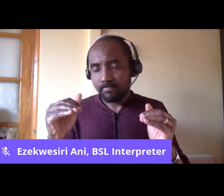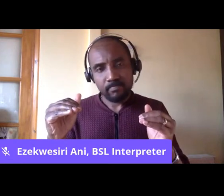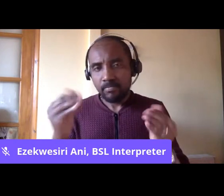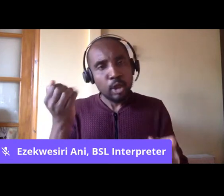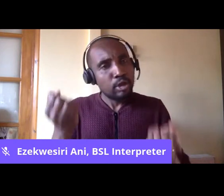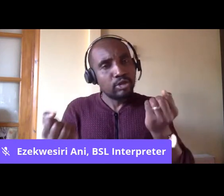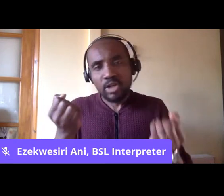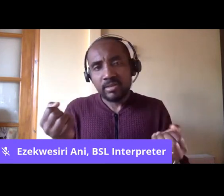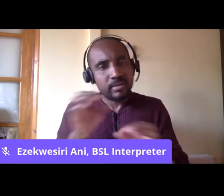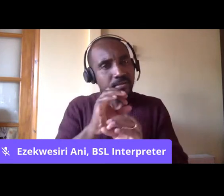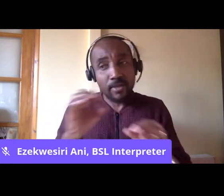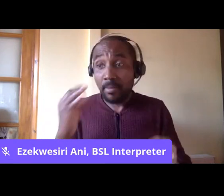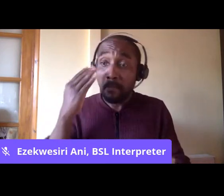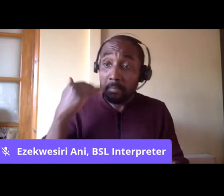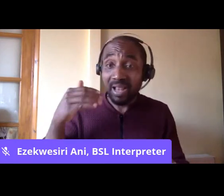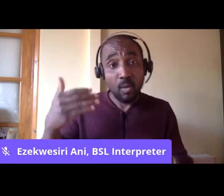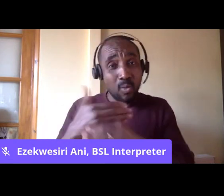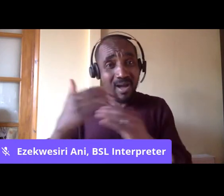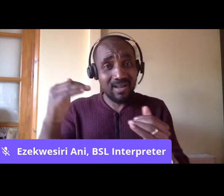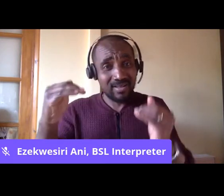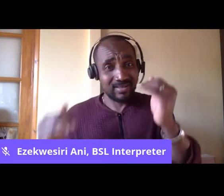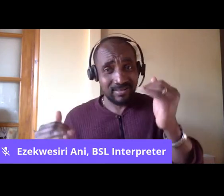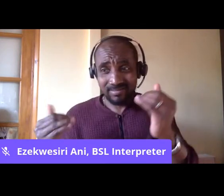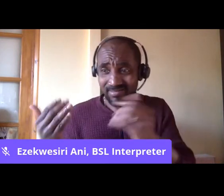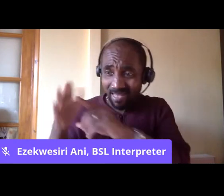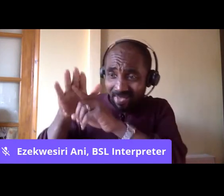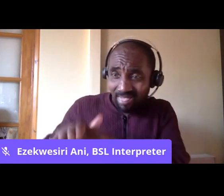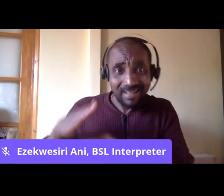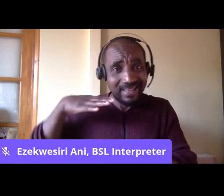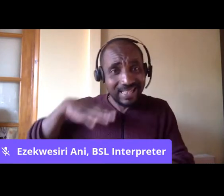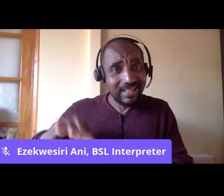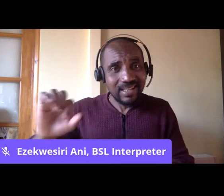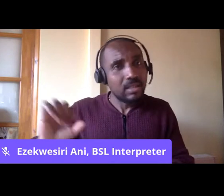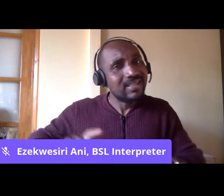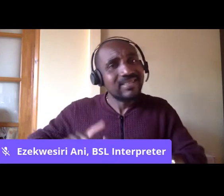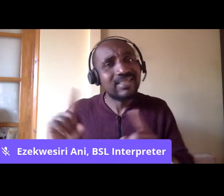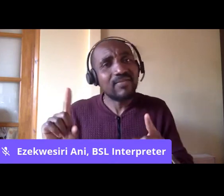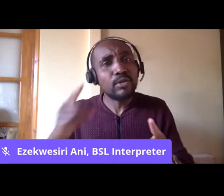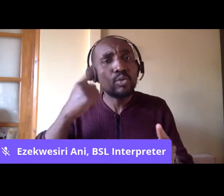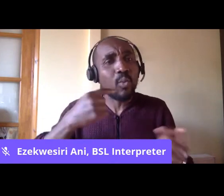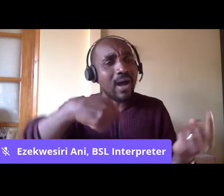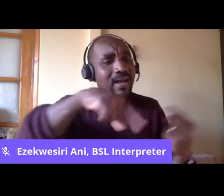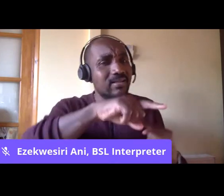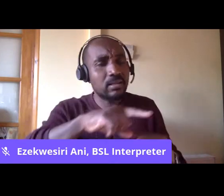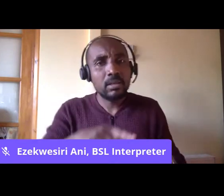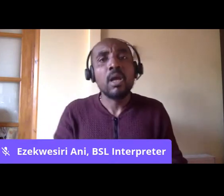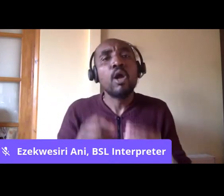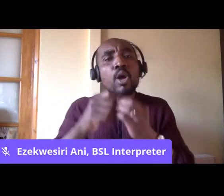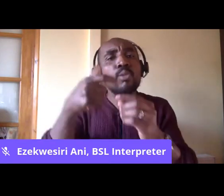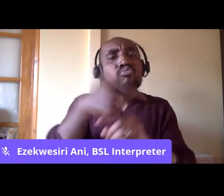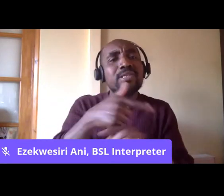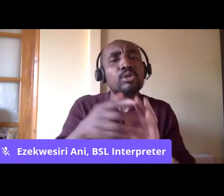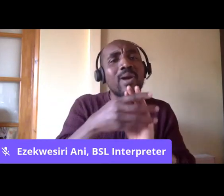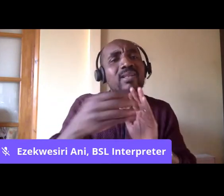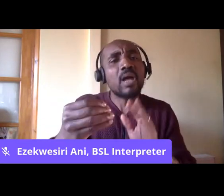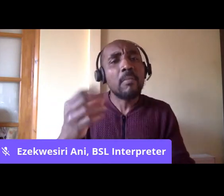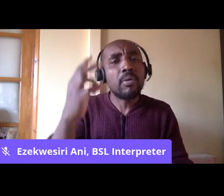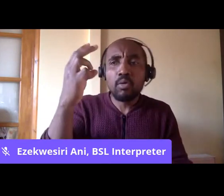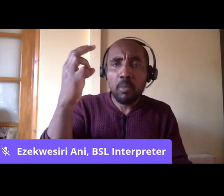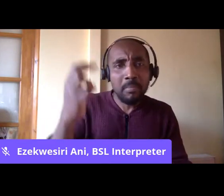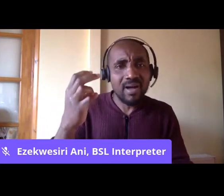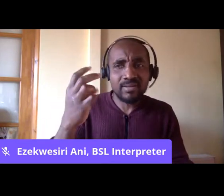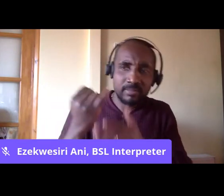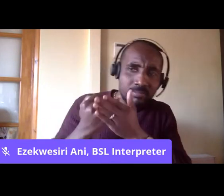facing black workers coming in were different. And we find over and over again, the Bristol boycott exemplifies that, that